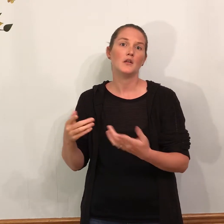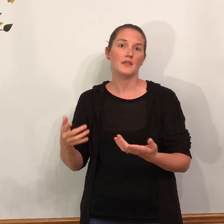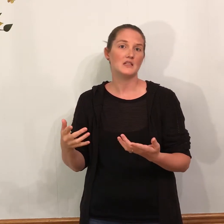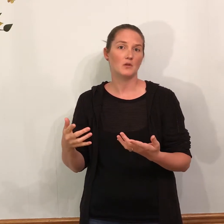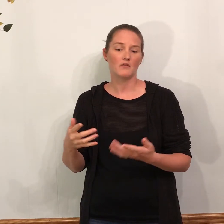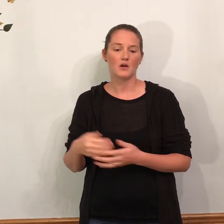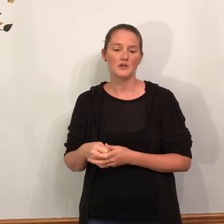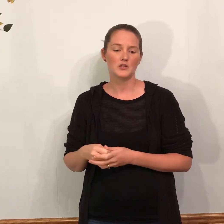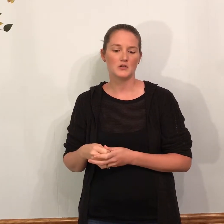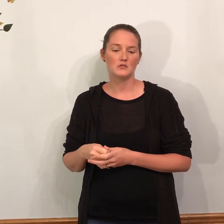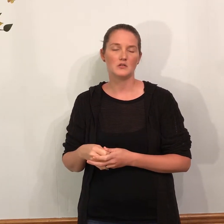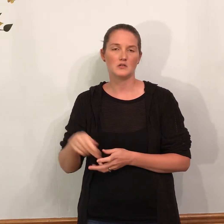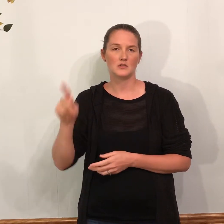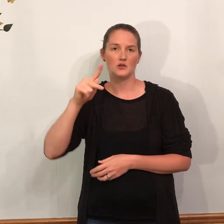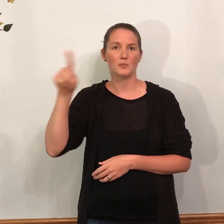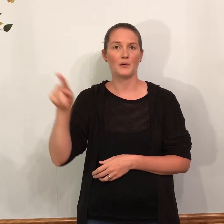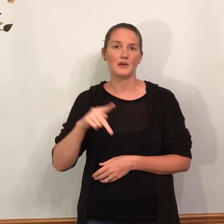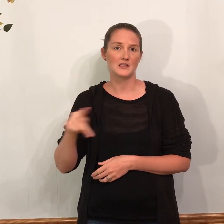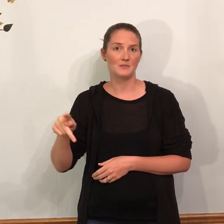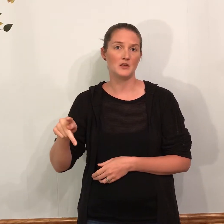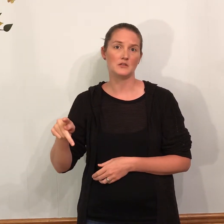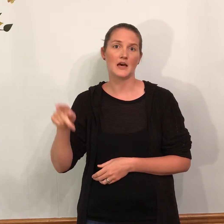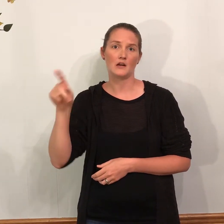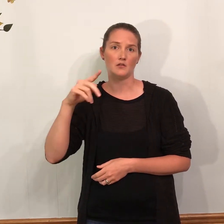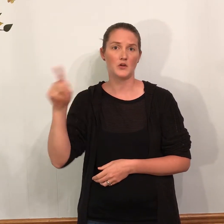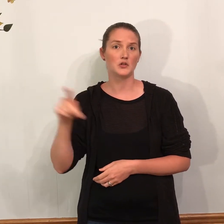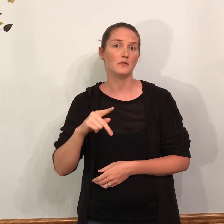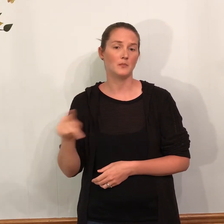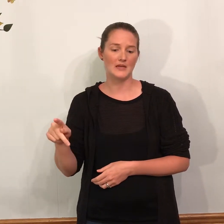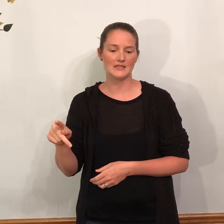That's what I've always used. So you're probably going to see me use that in the future for pizza.